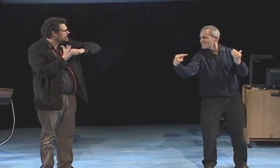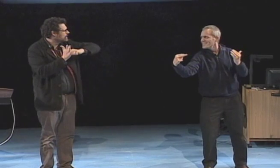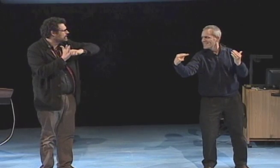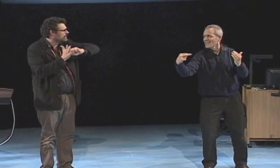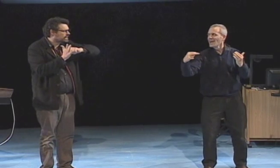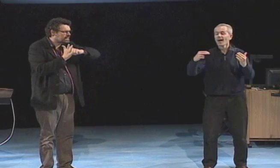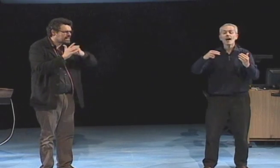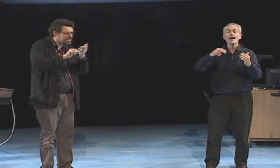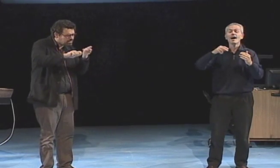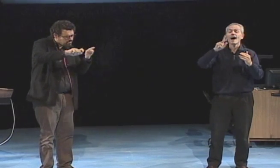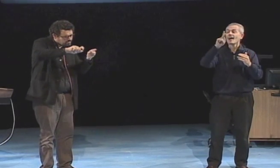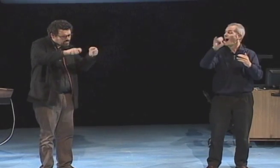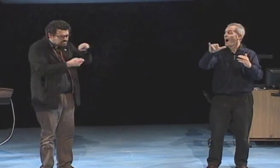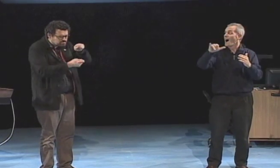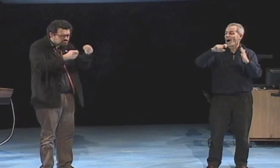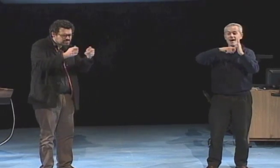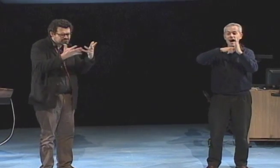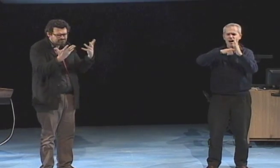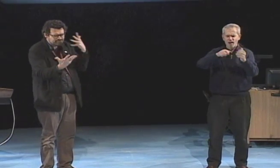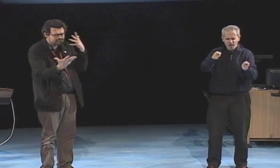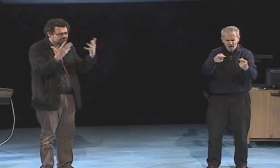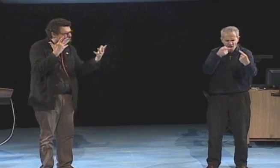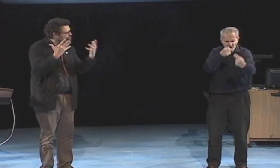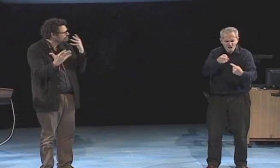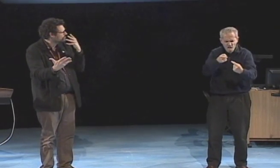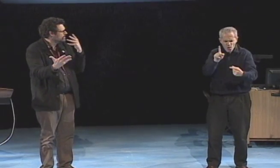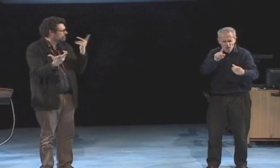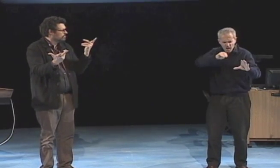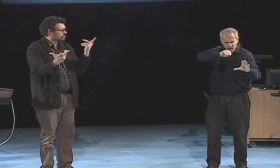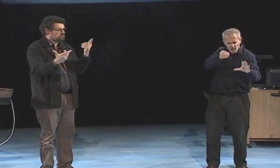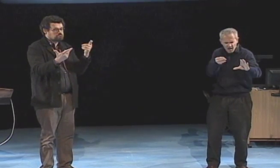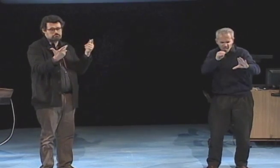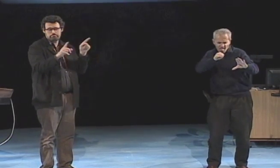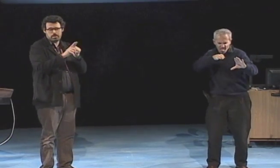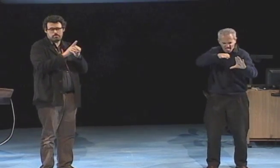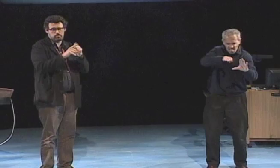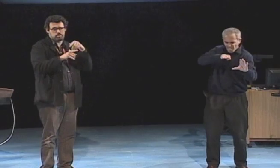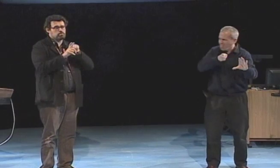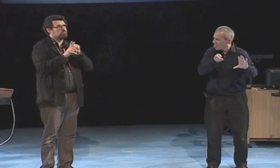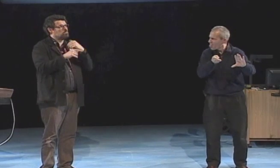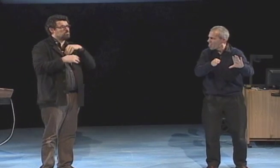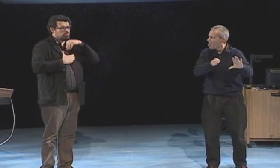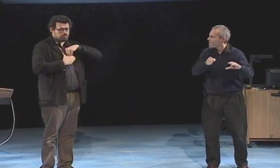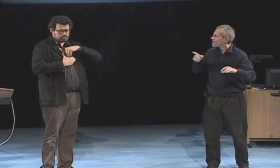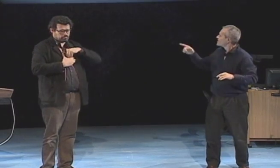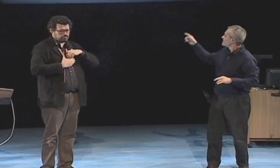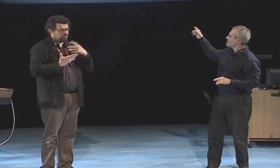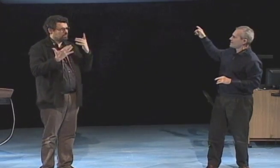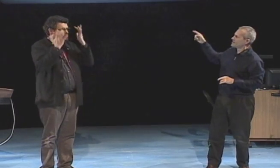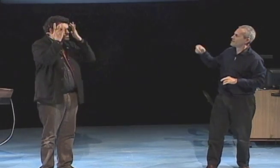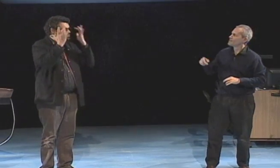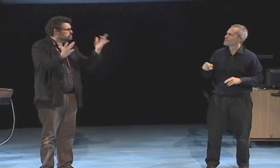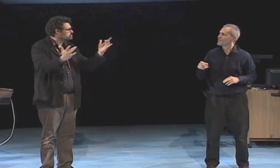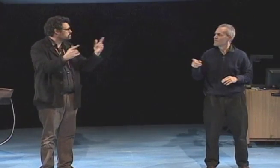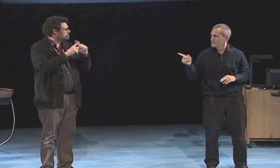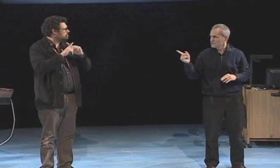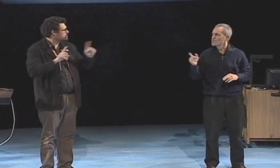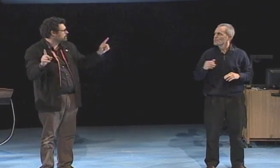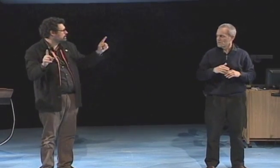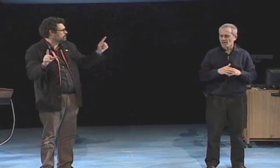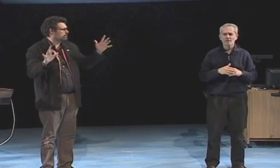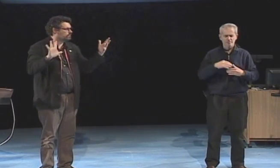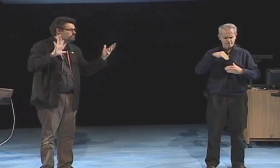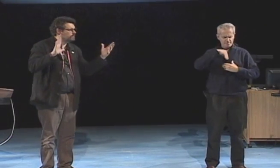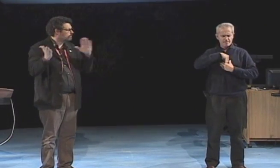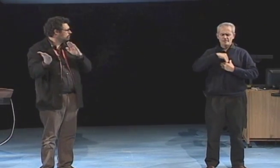I created a long shape, a lozenge shape, trying to fit